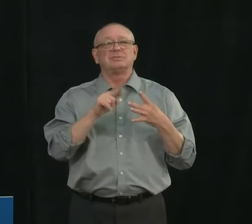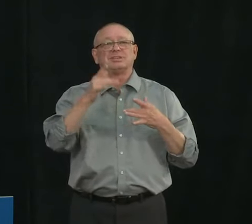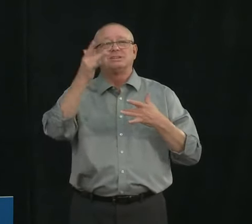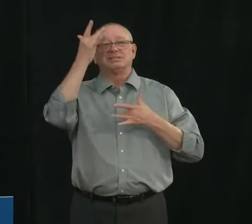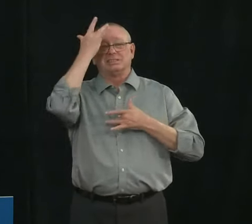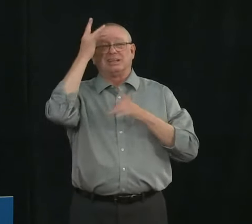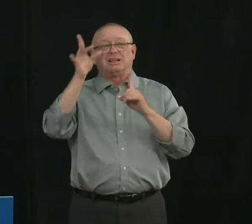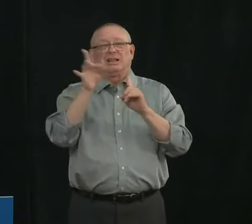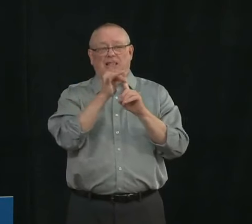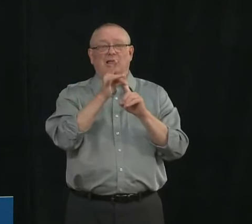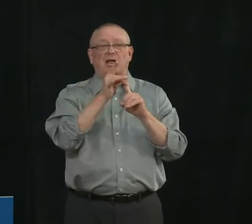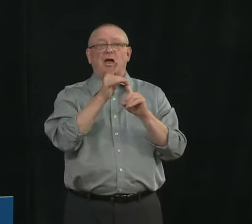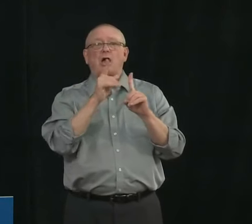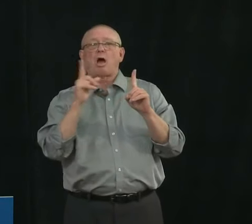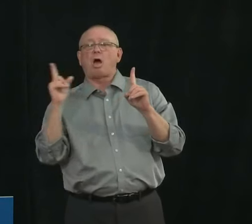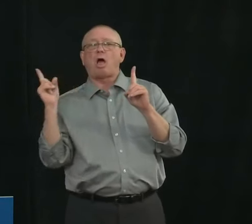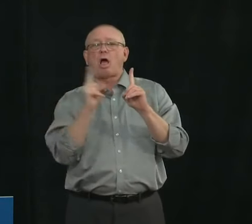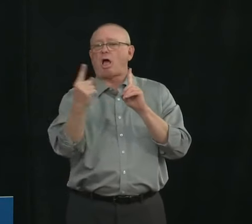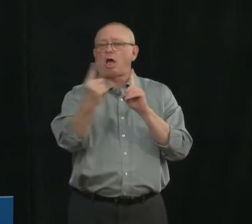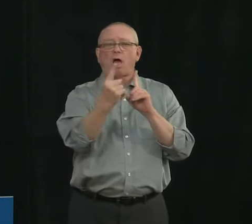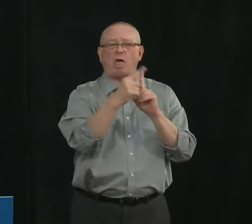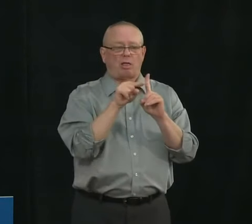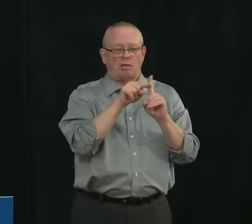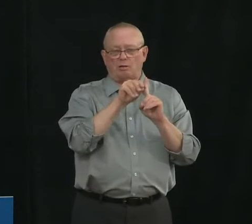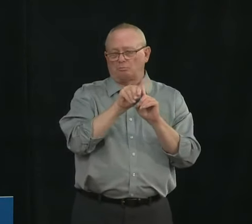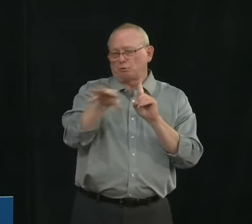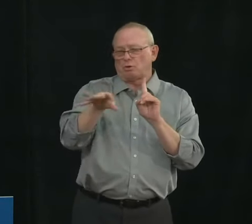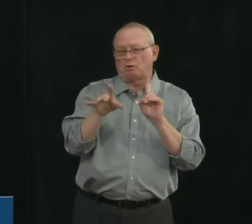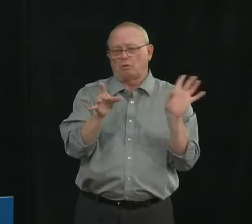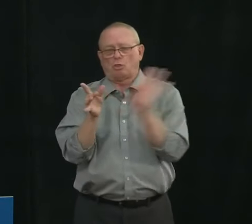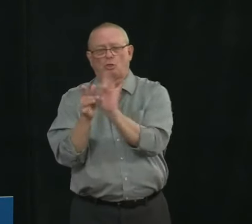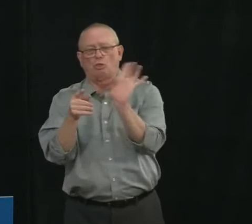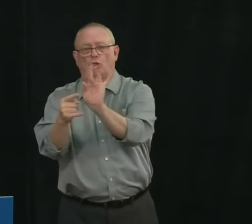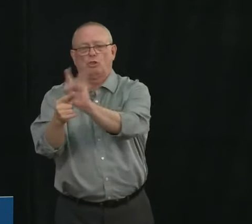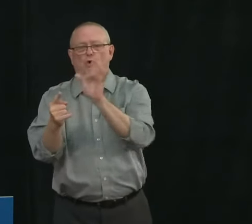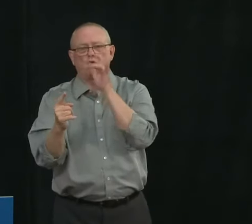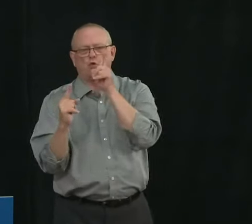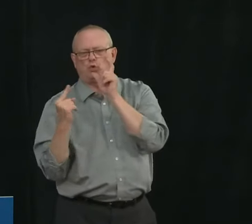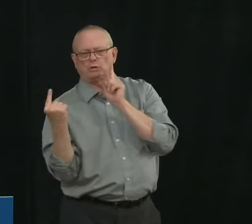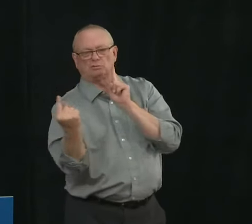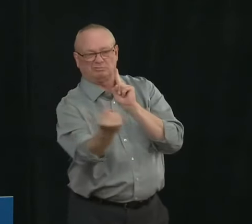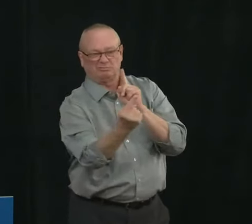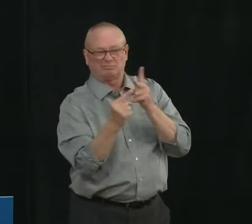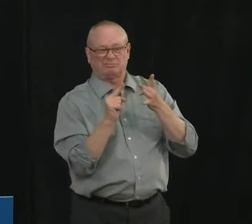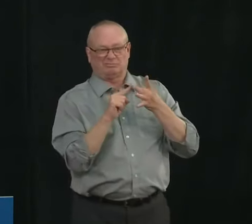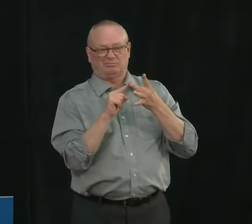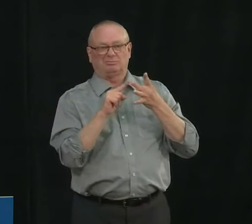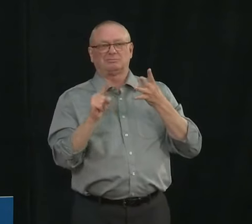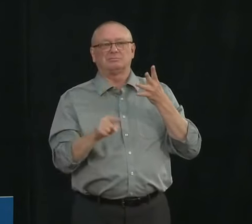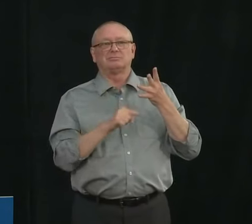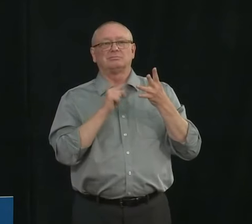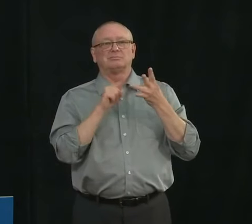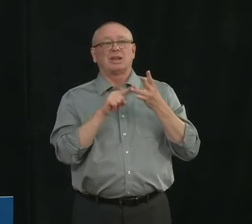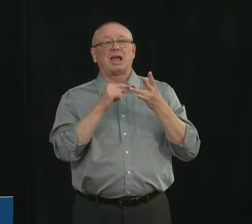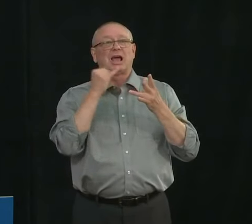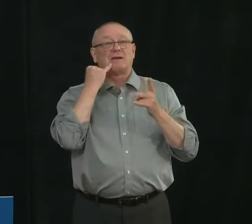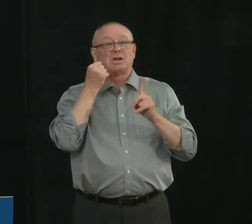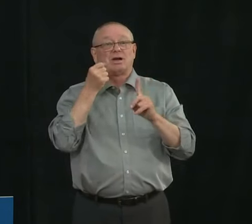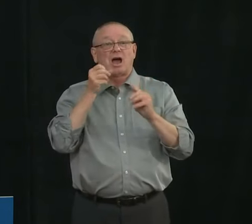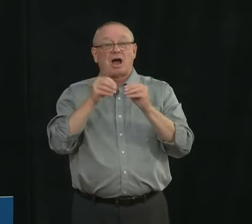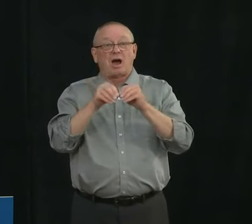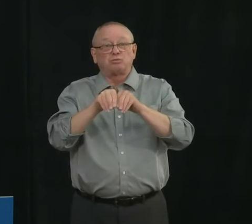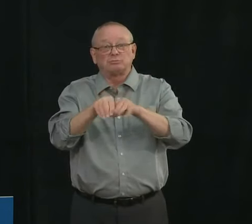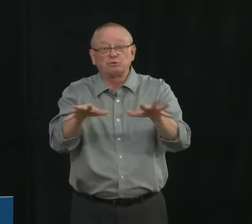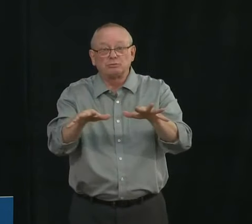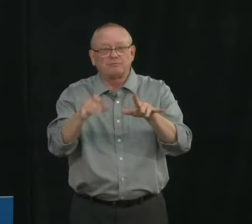rapid way the third is rapid outbreak detection and management and control and the fourth is population surveillance